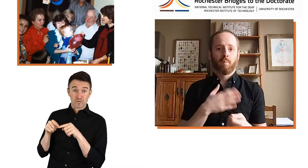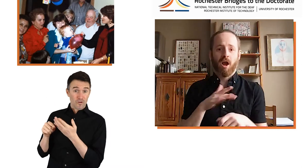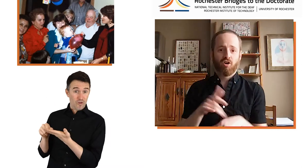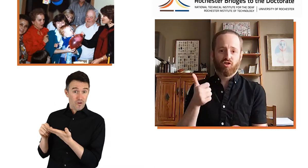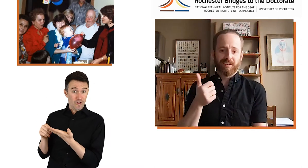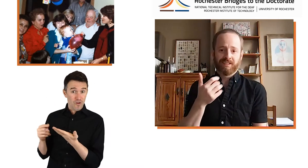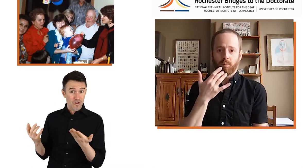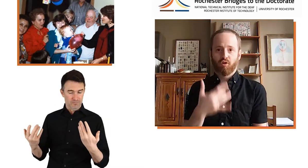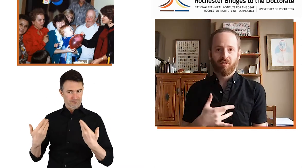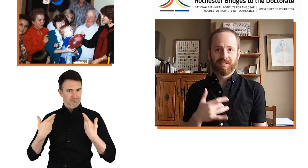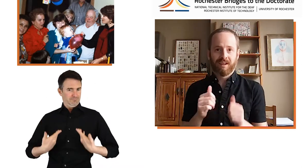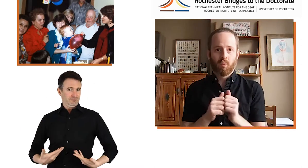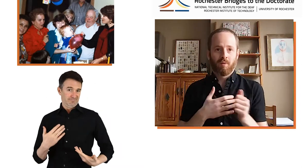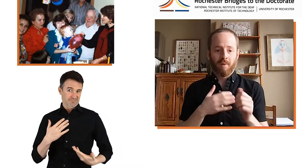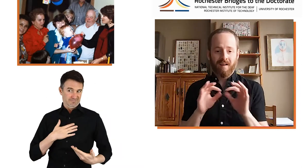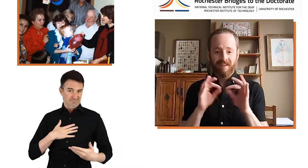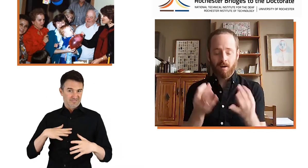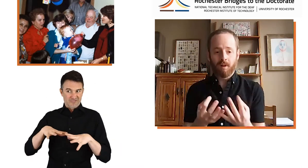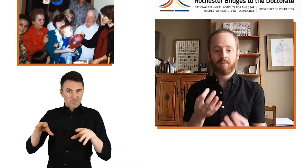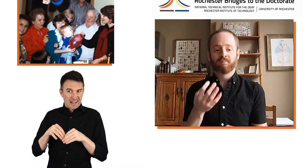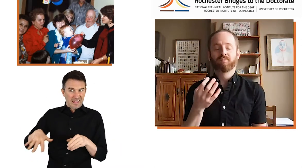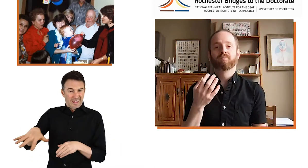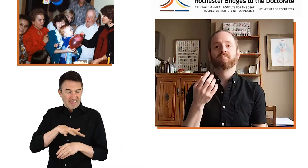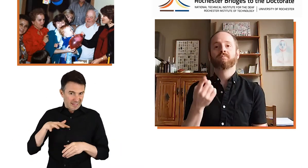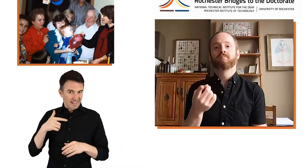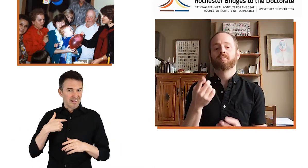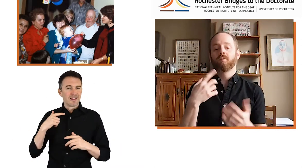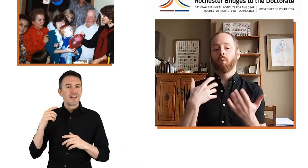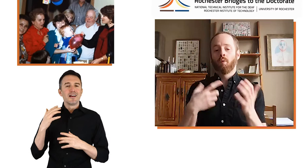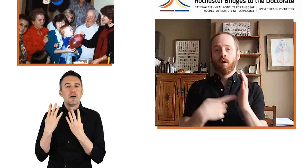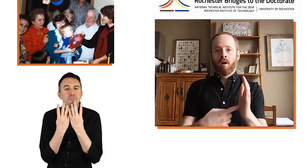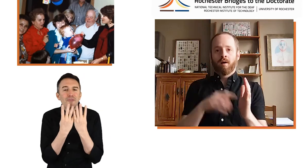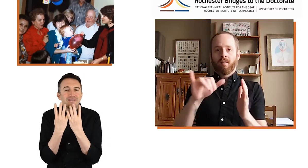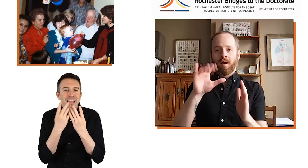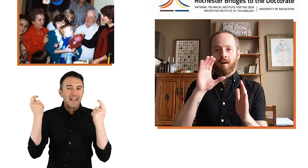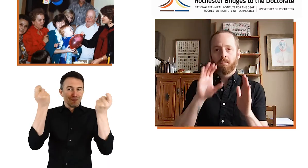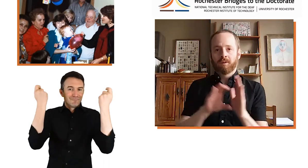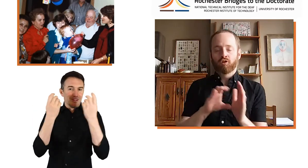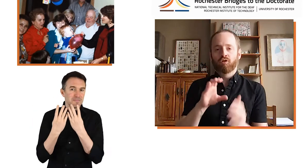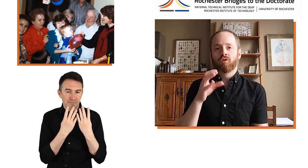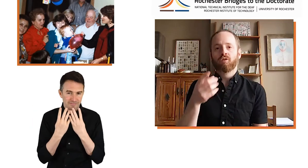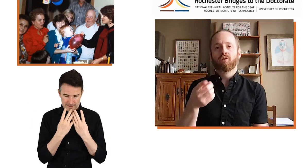This is a picture of us celebrating one of my earliest birthdays with my family.